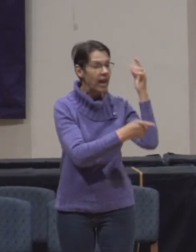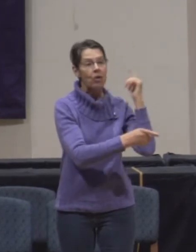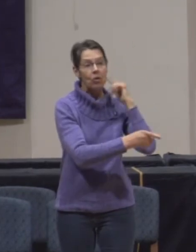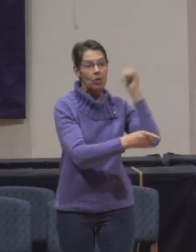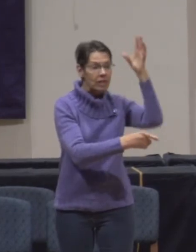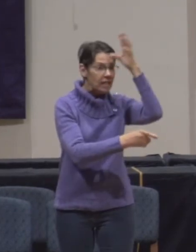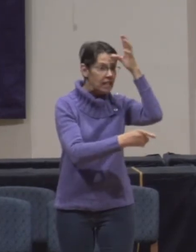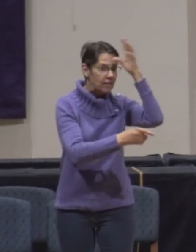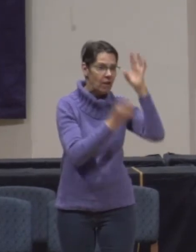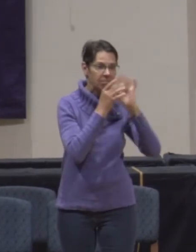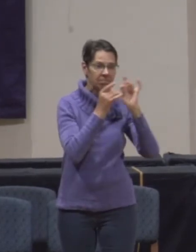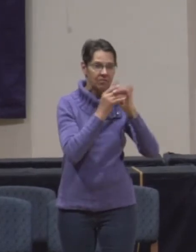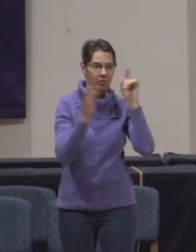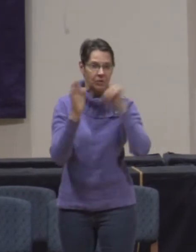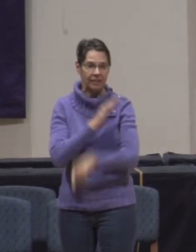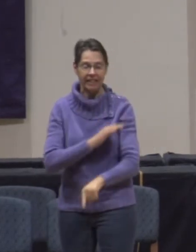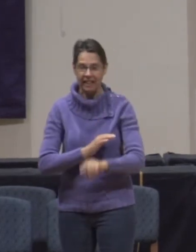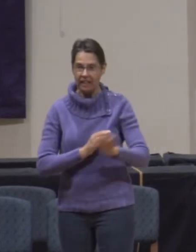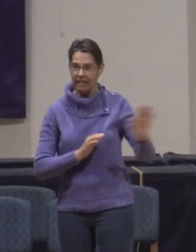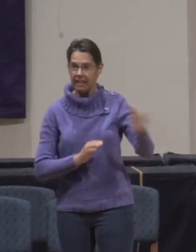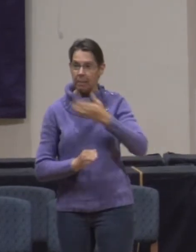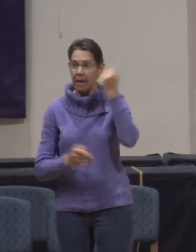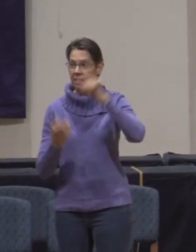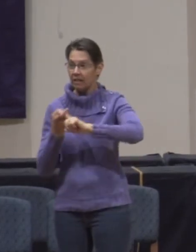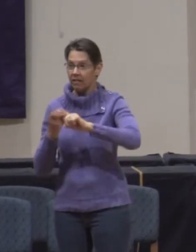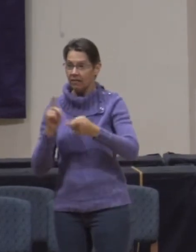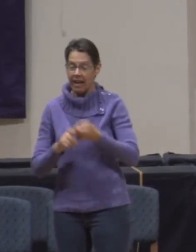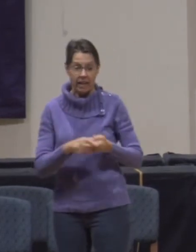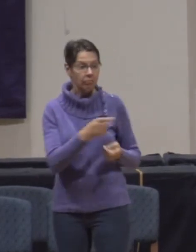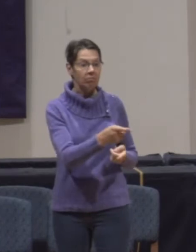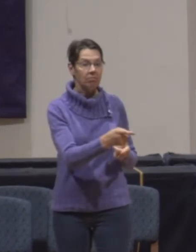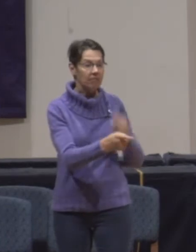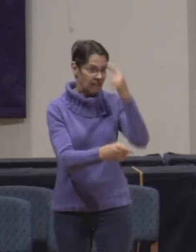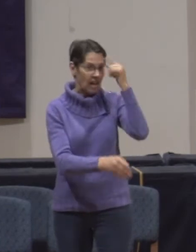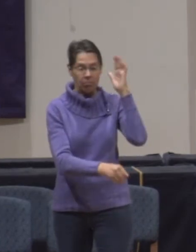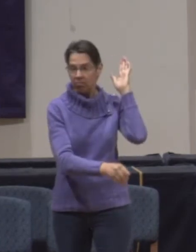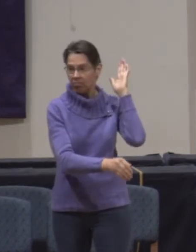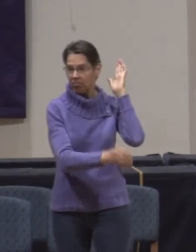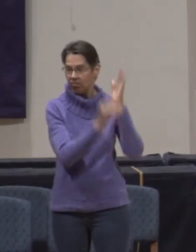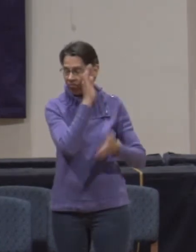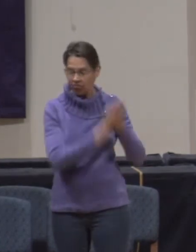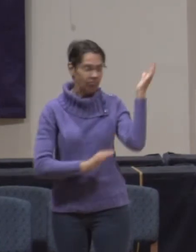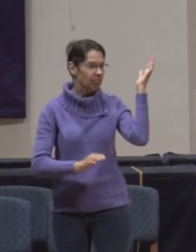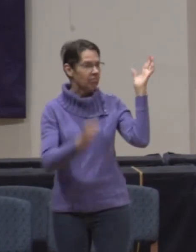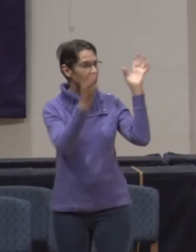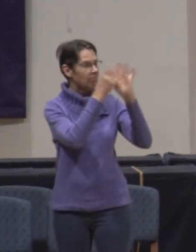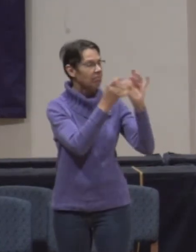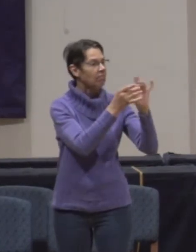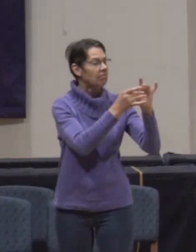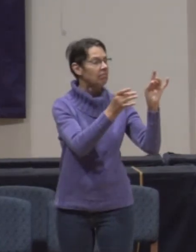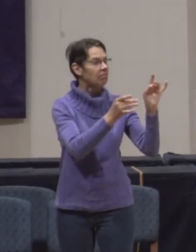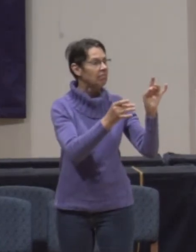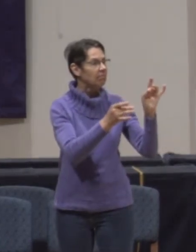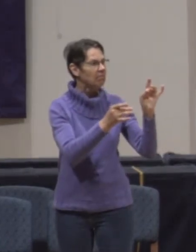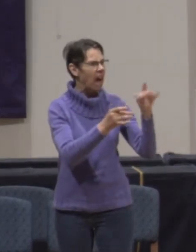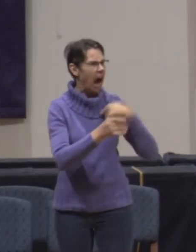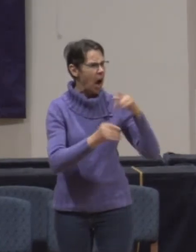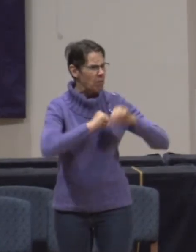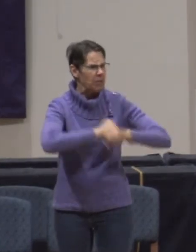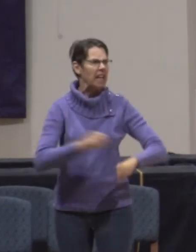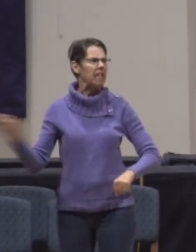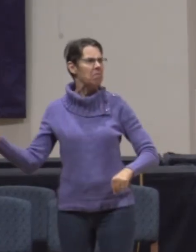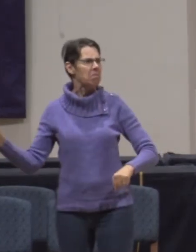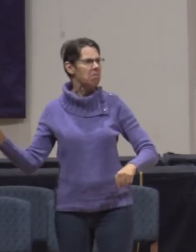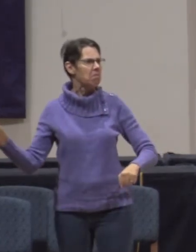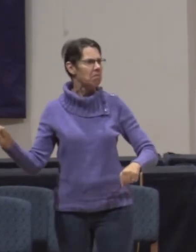the immediacy of it and say, well, I'm going to protect David in spite of you. No, that's not what Jonathan does. Jonathan simply listens